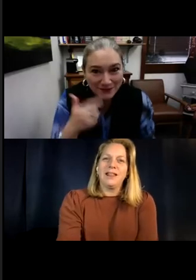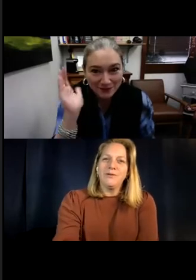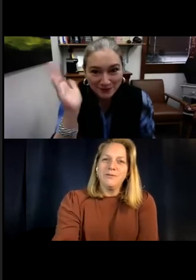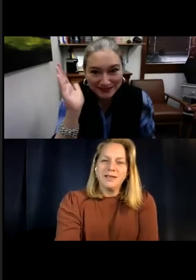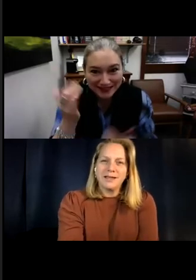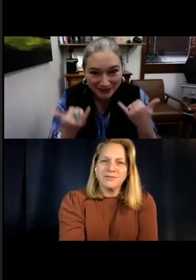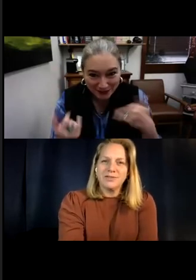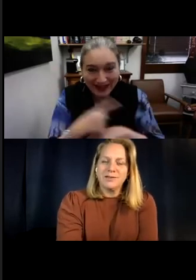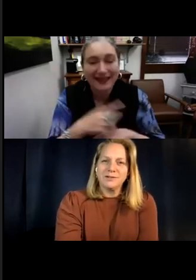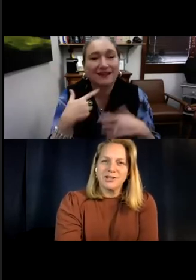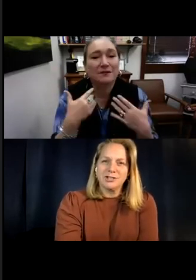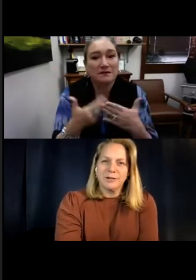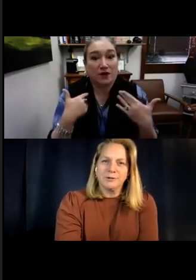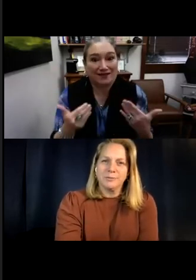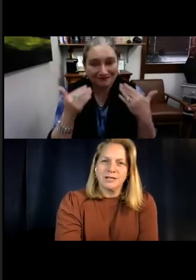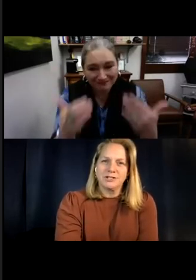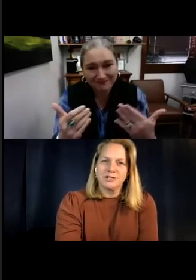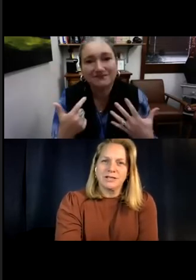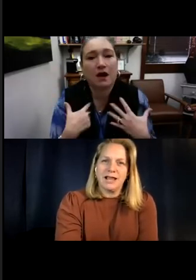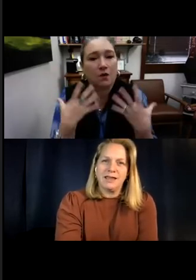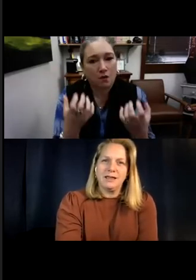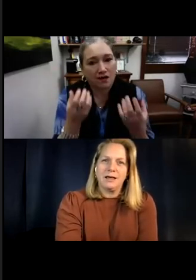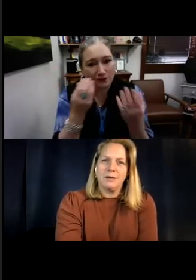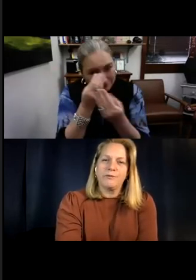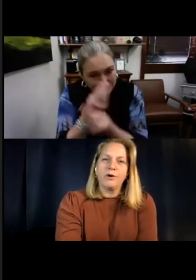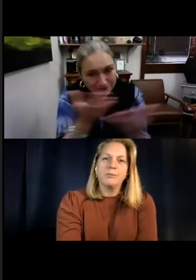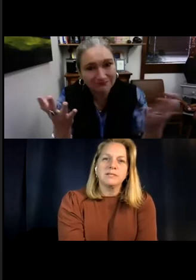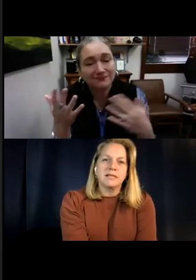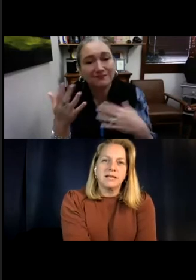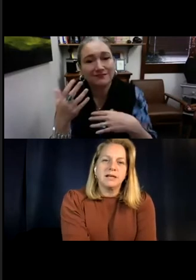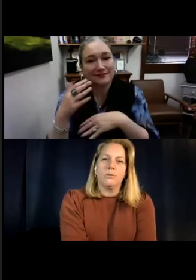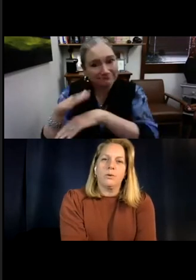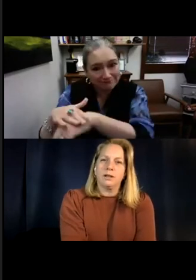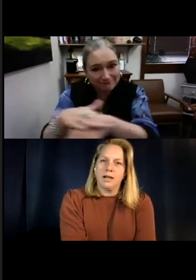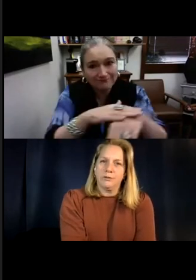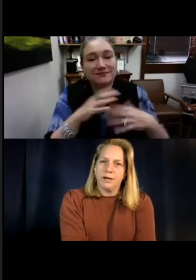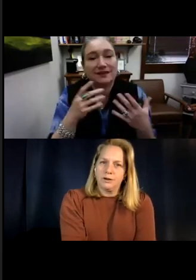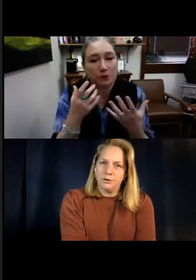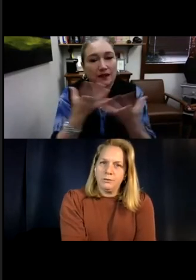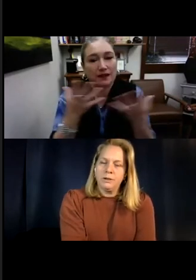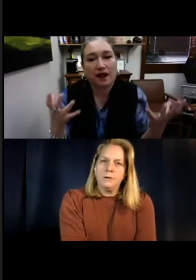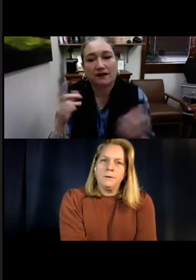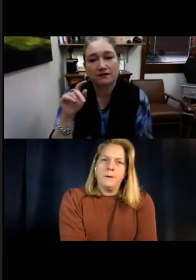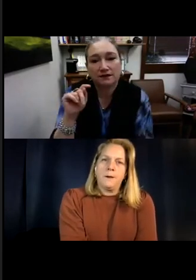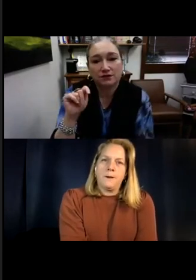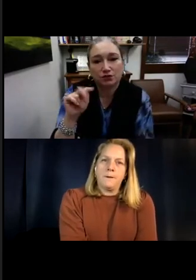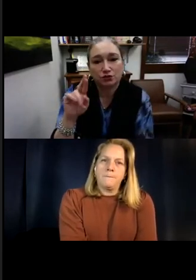Well, hello, everybody. Thanks for the invitation to be able to present to you today. Before I proceed, I want to let everybody know